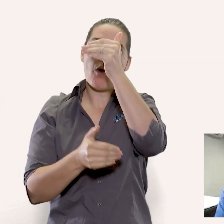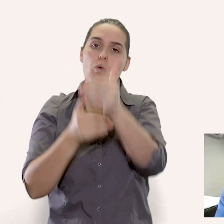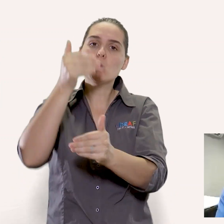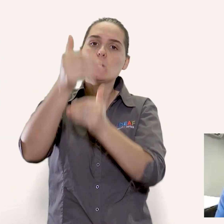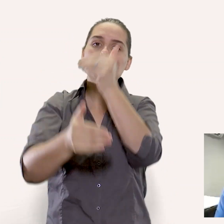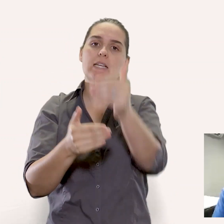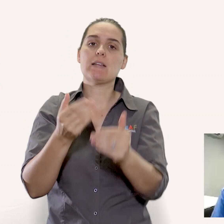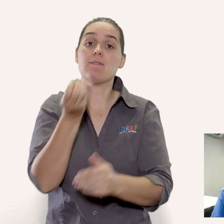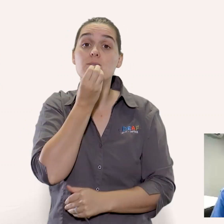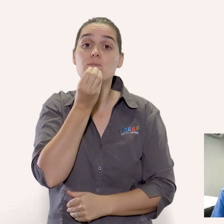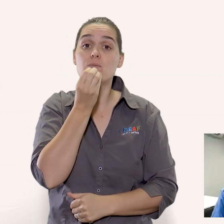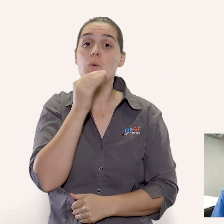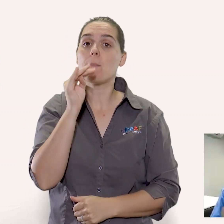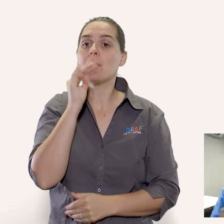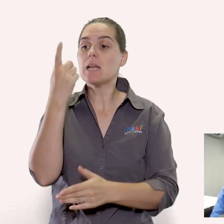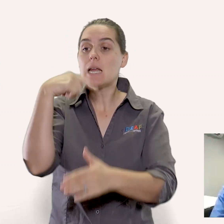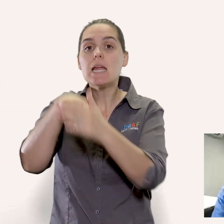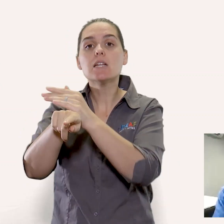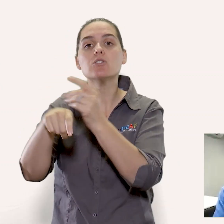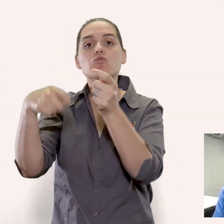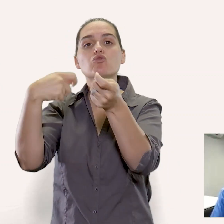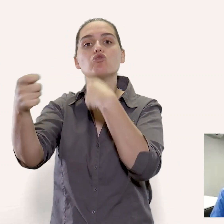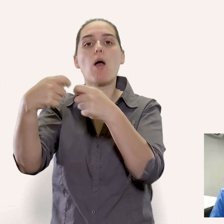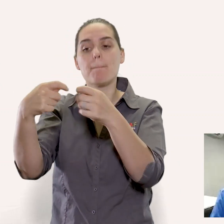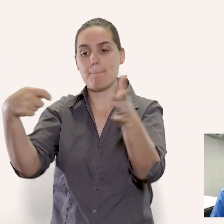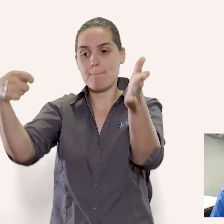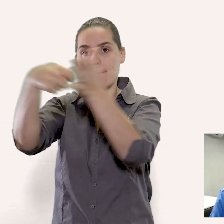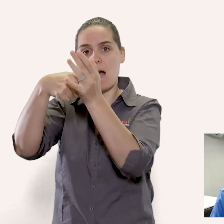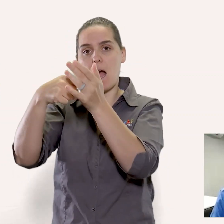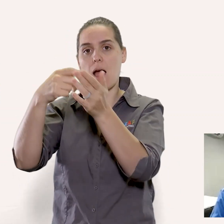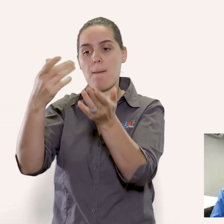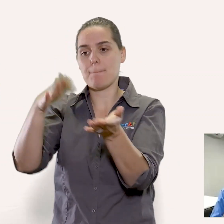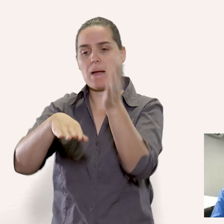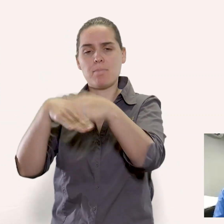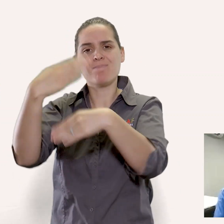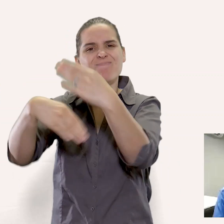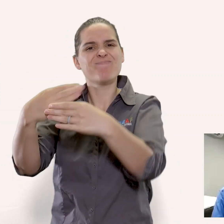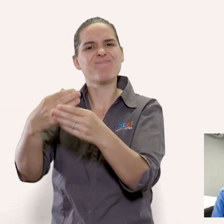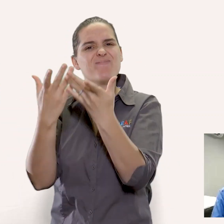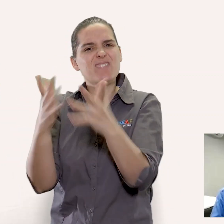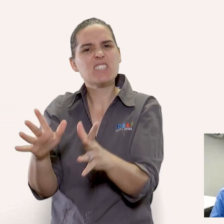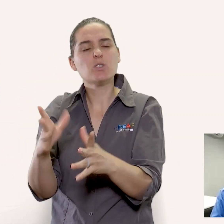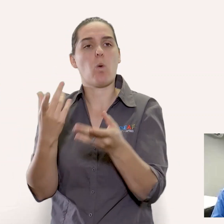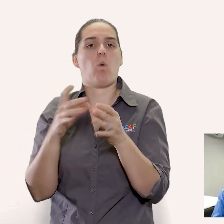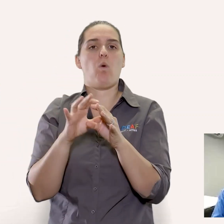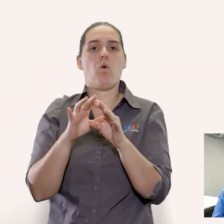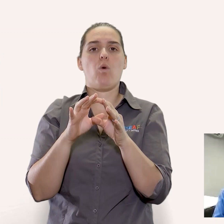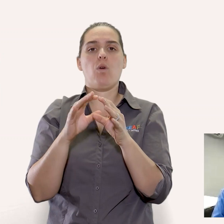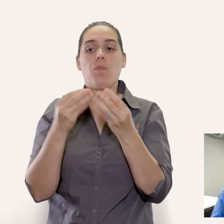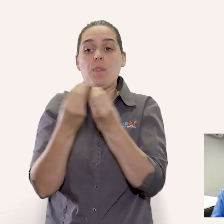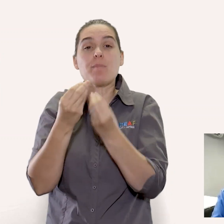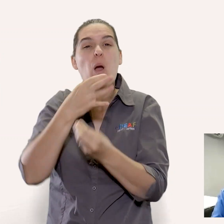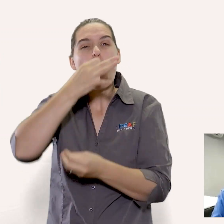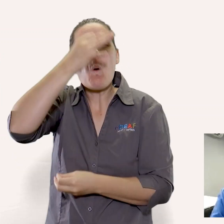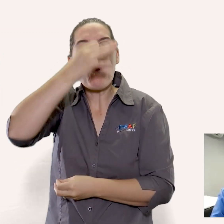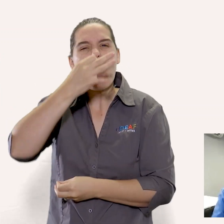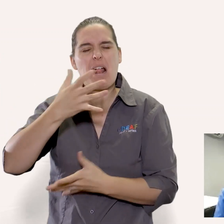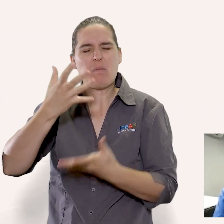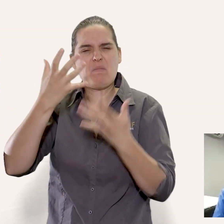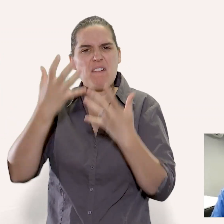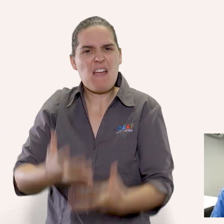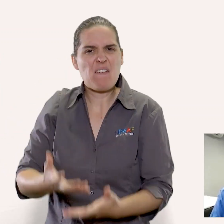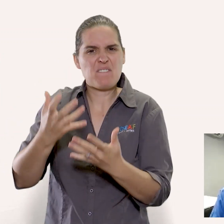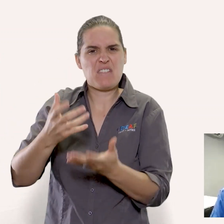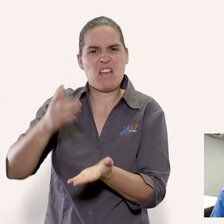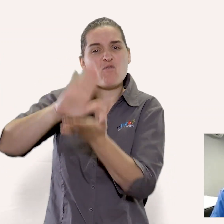for you by other people or pre-packaged processed food that contains damaged oils many of many times they contain too much